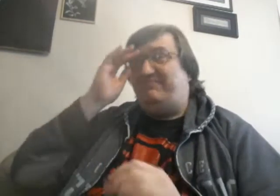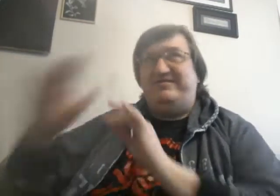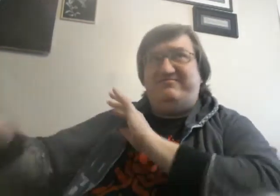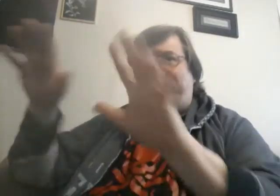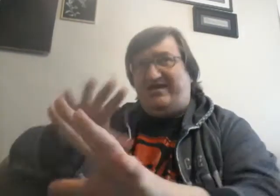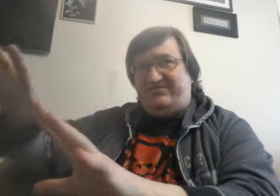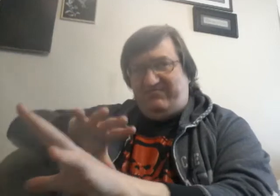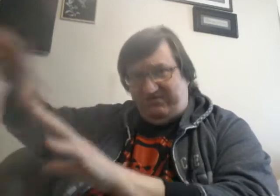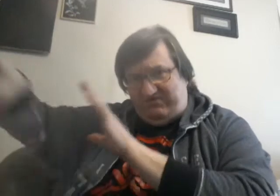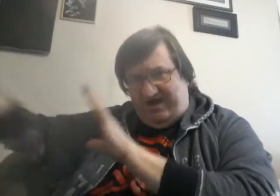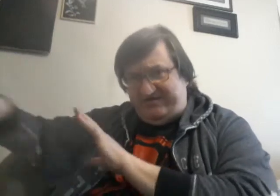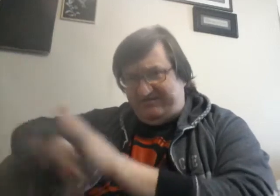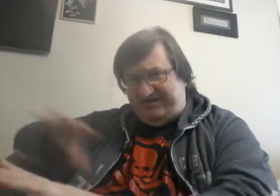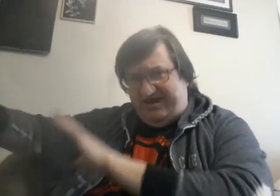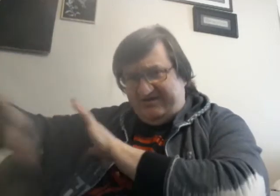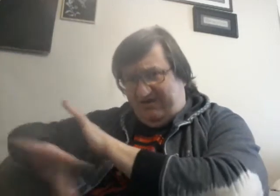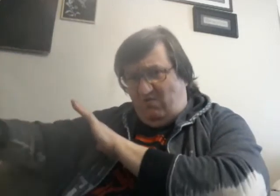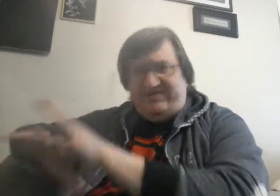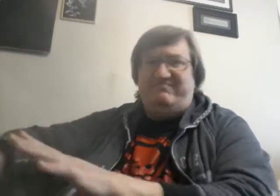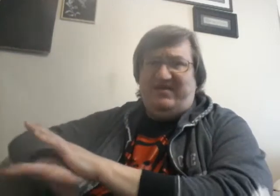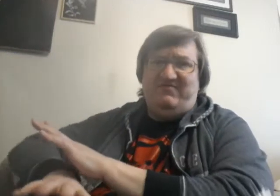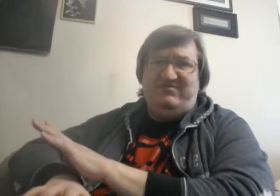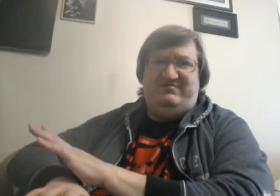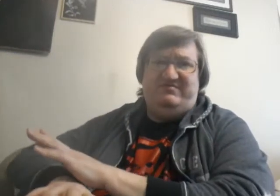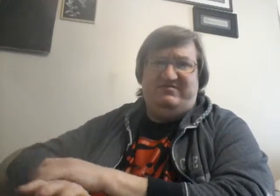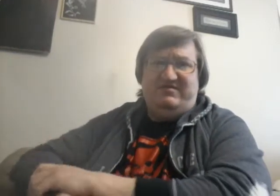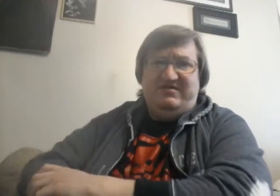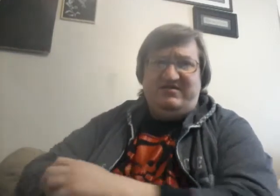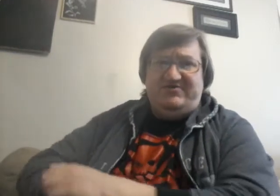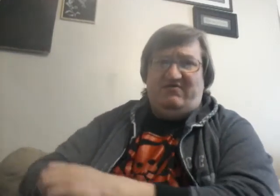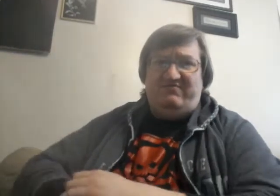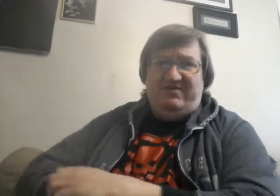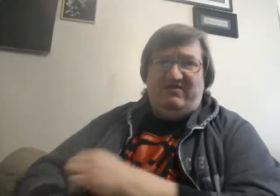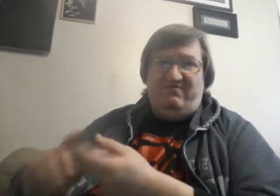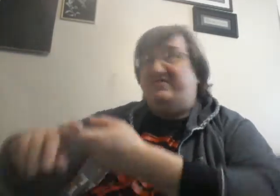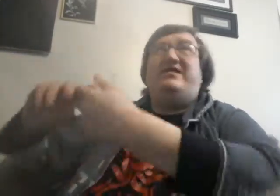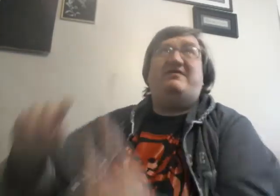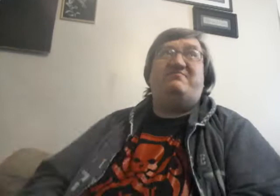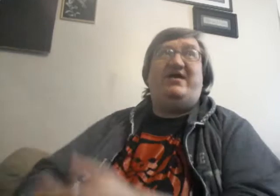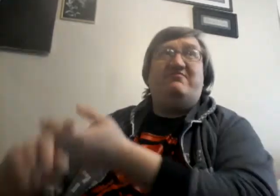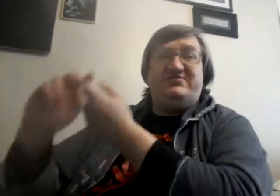I mean, like on some cosmic quantum level. So, when they got the powers,